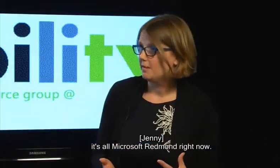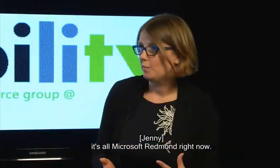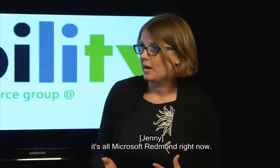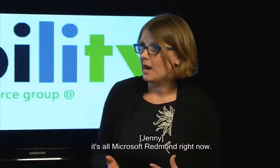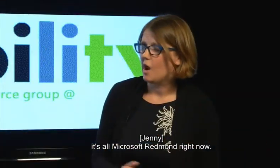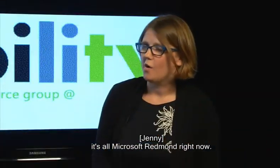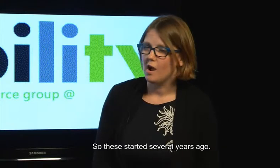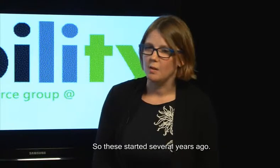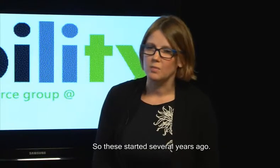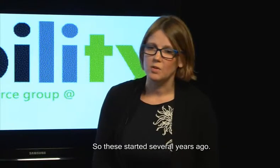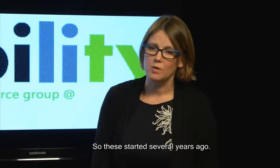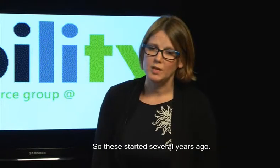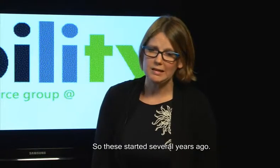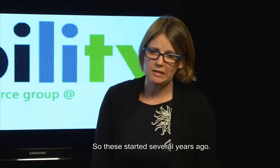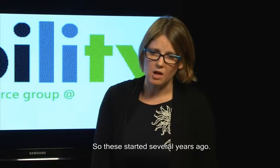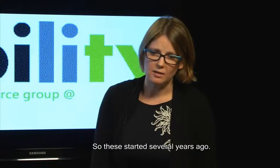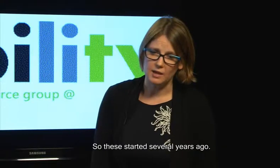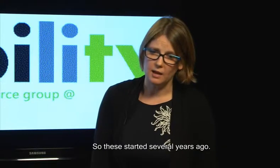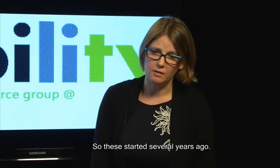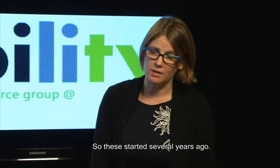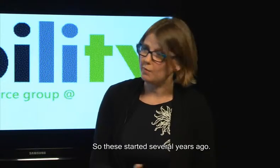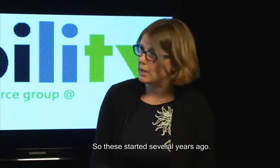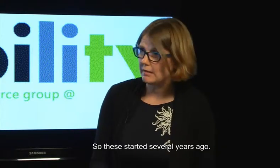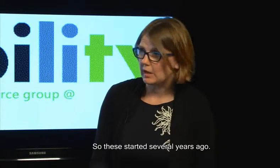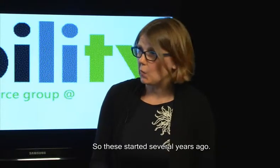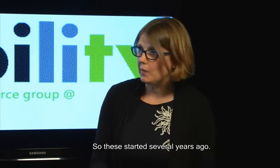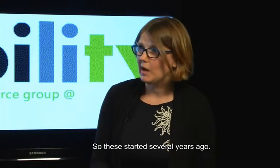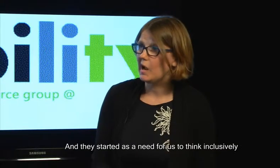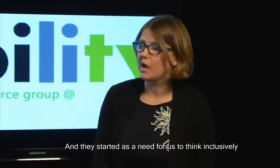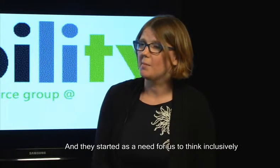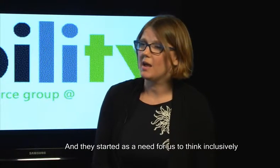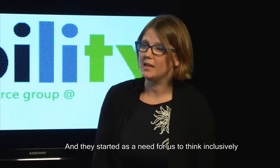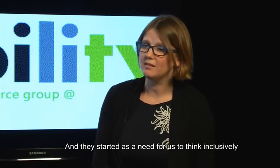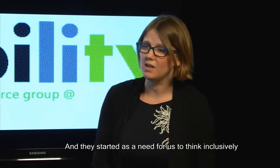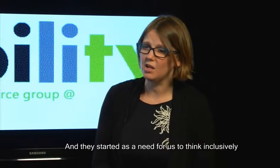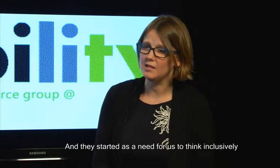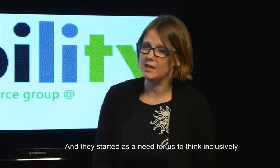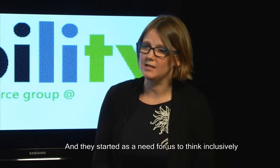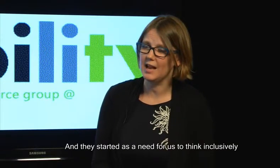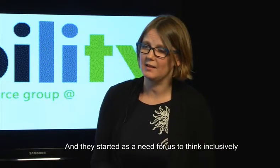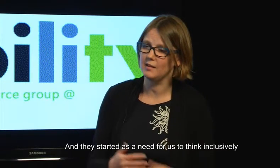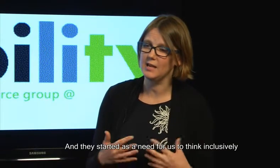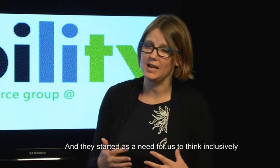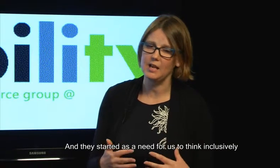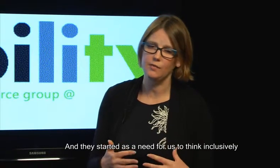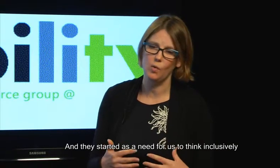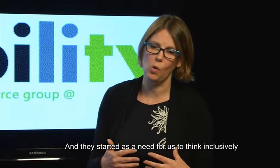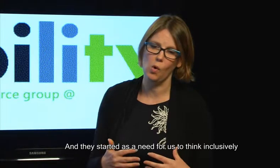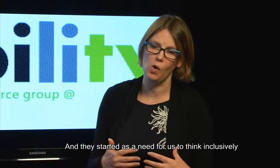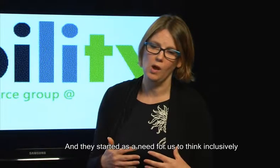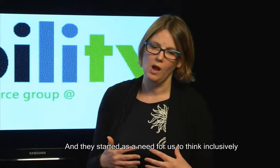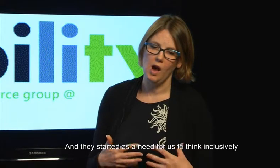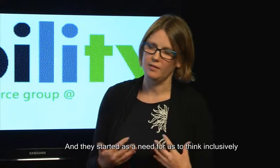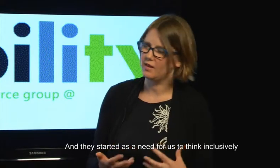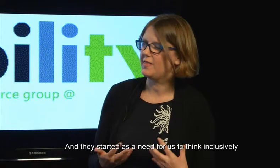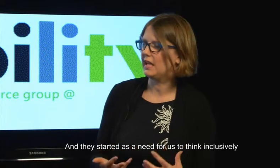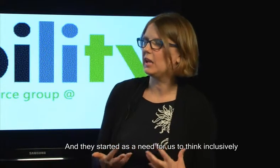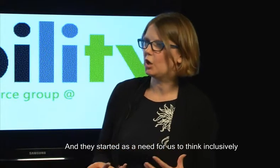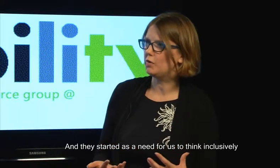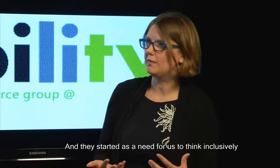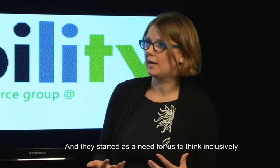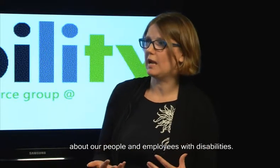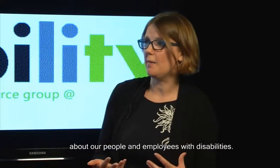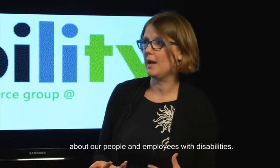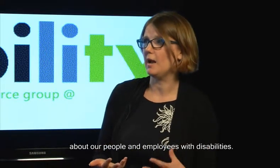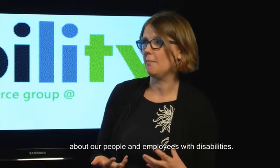Redmond right now and so these started several years ago and they started as a need for us to